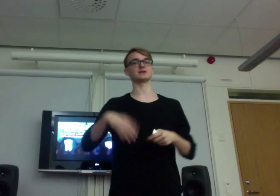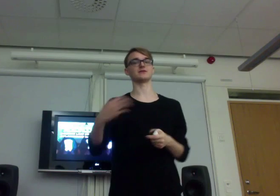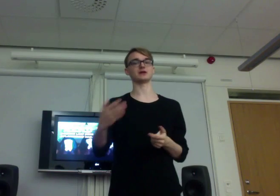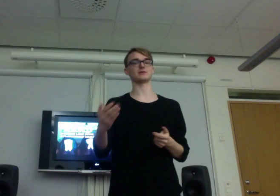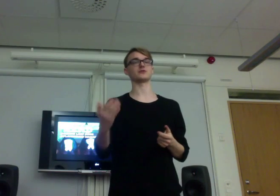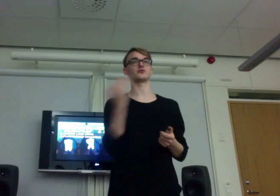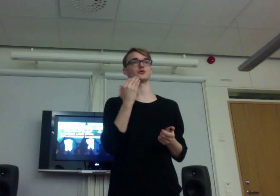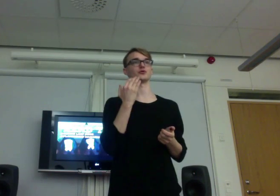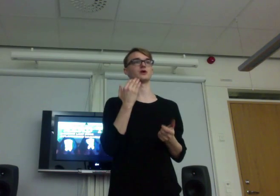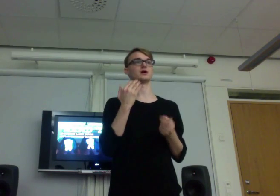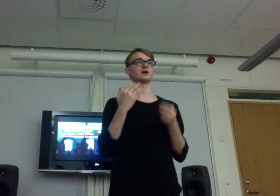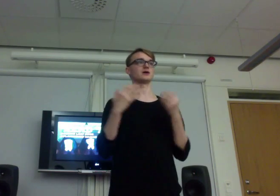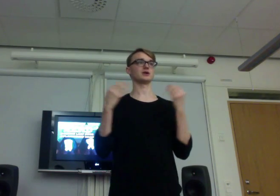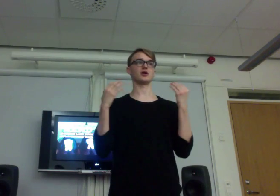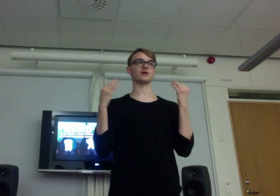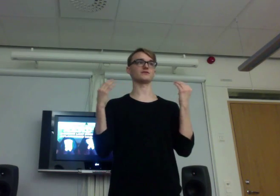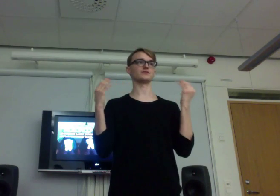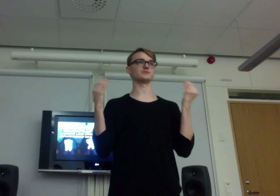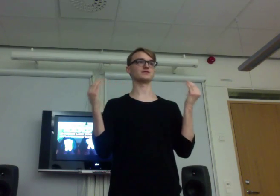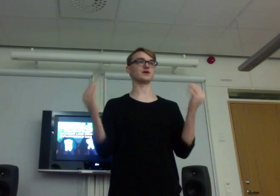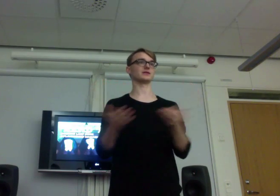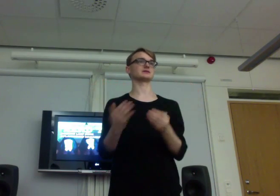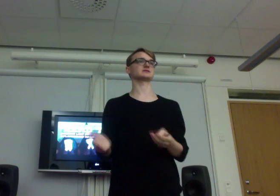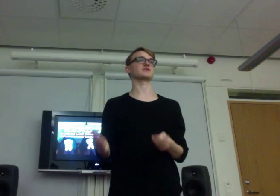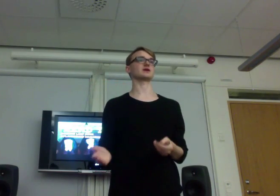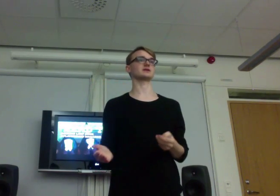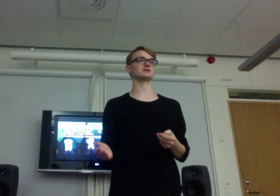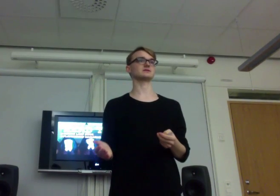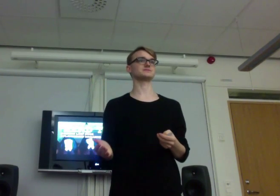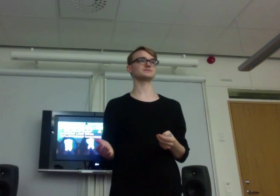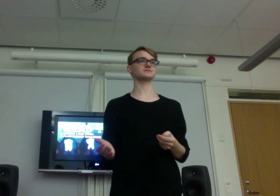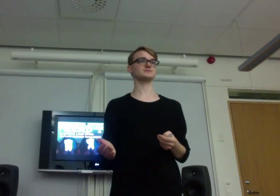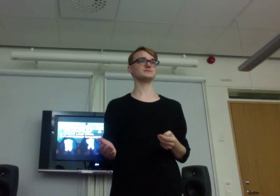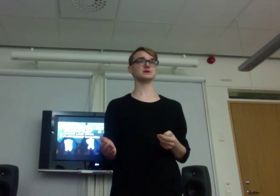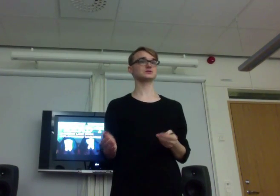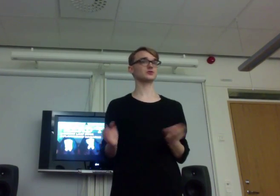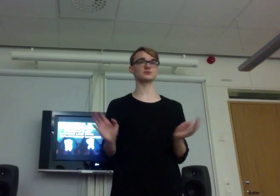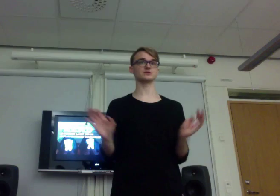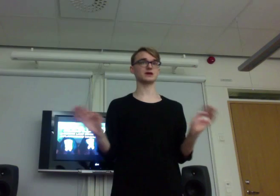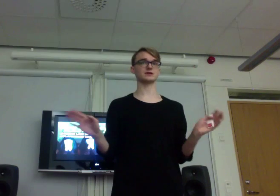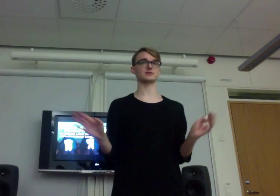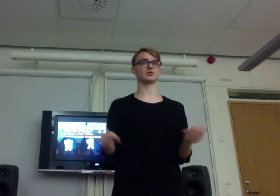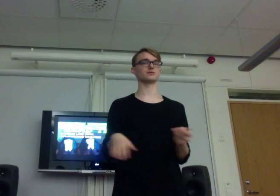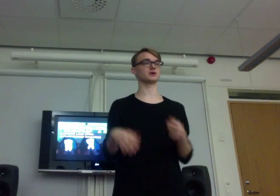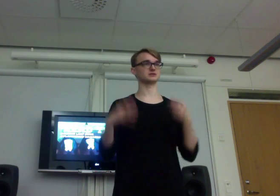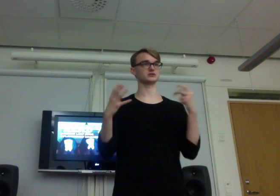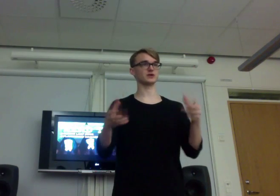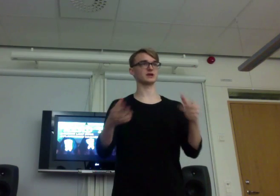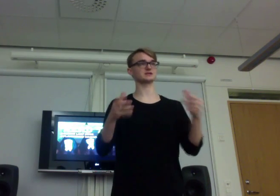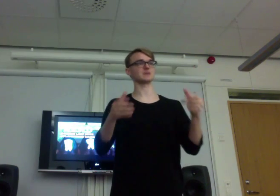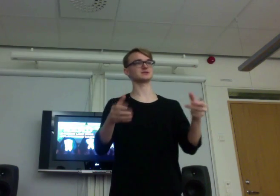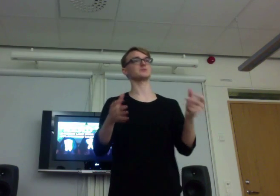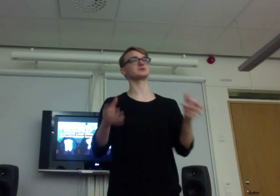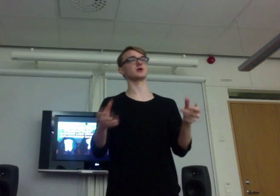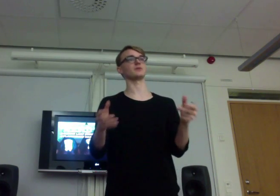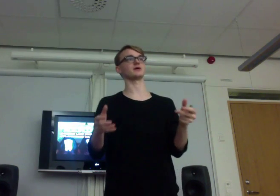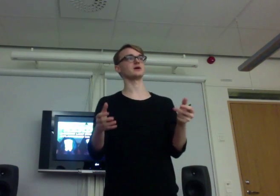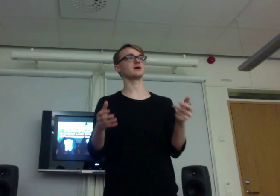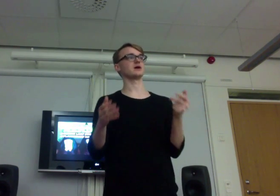available through a lot of fundings and stuff like that. So, get that book because it really sums up this hobby in